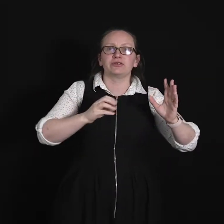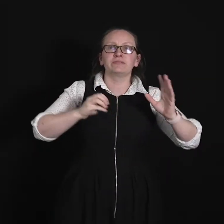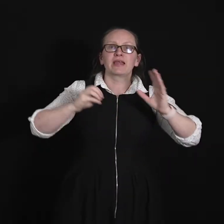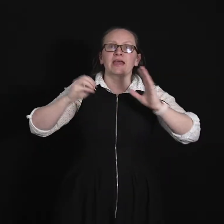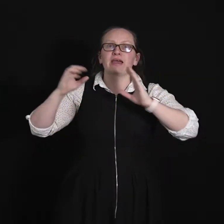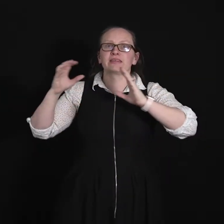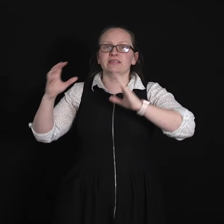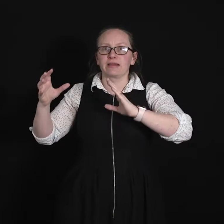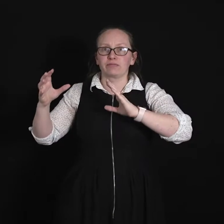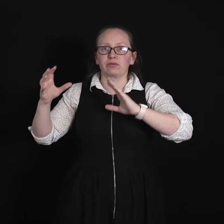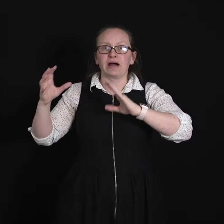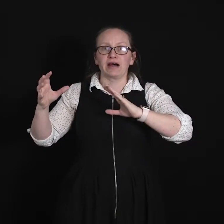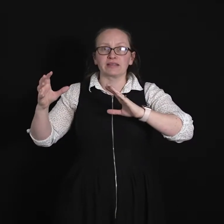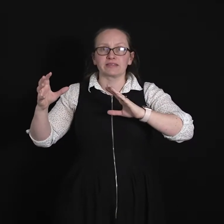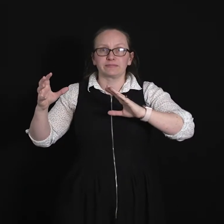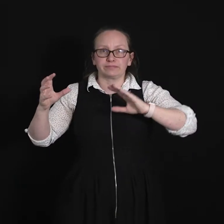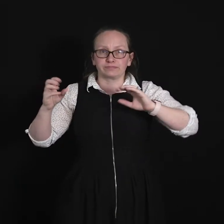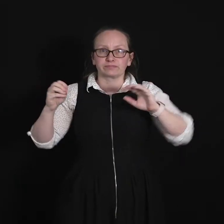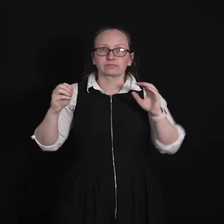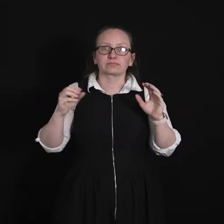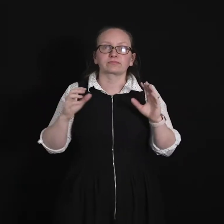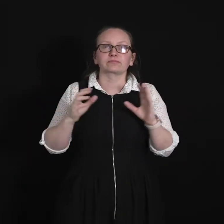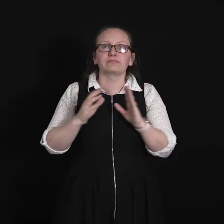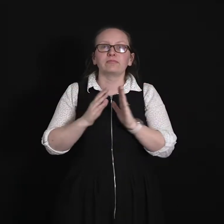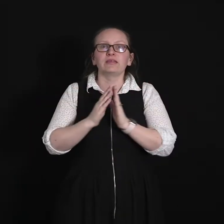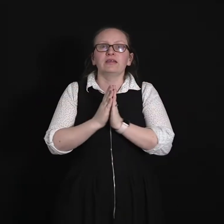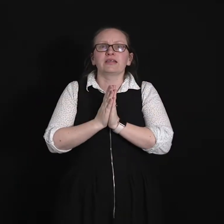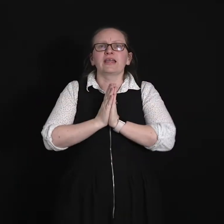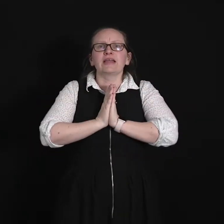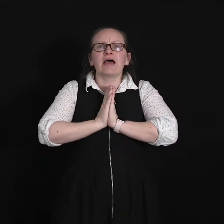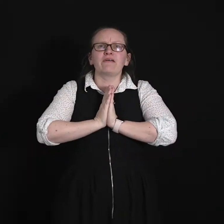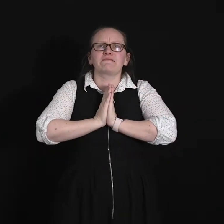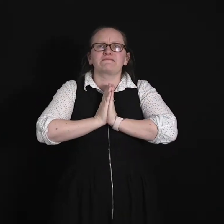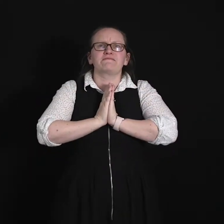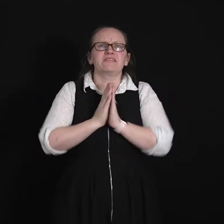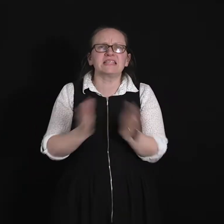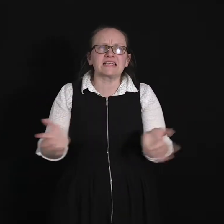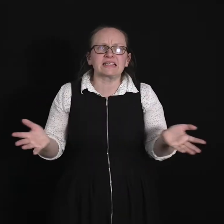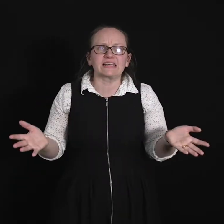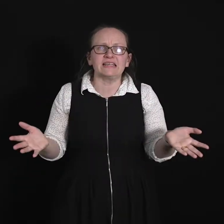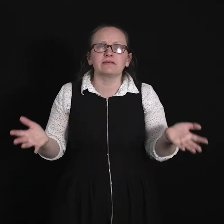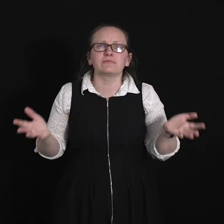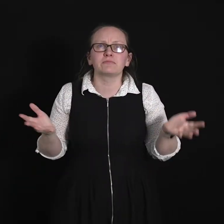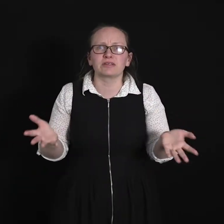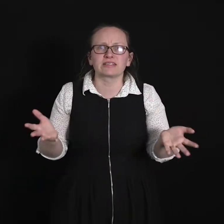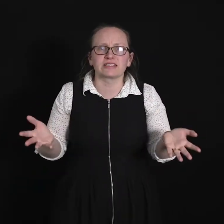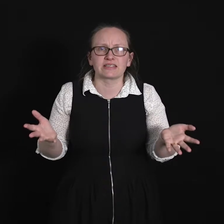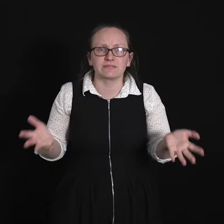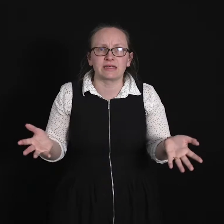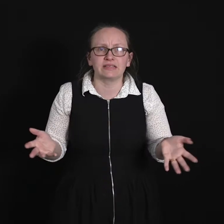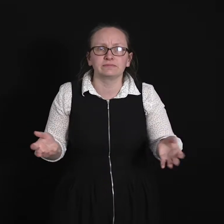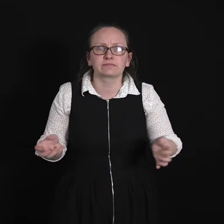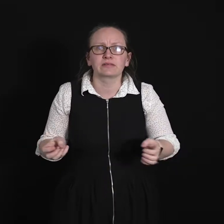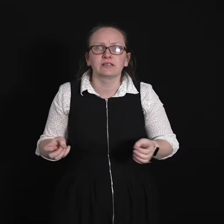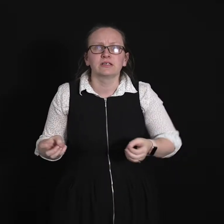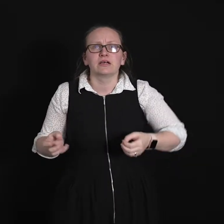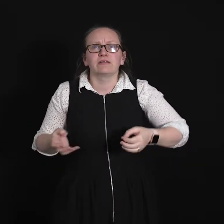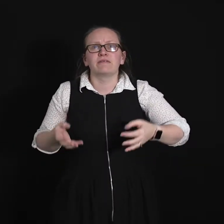and the temporal parts. Okay now physically what does this mean? Well